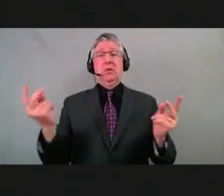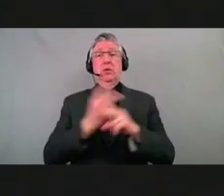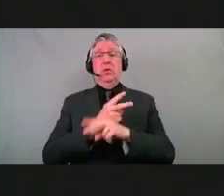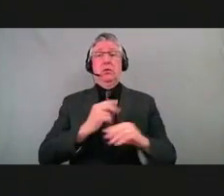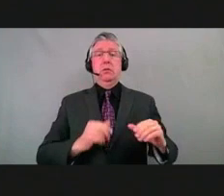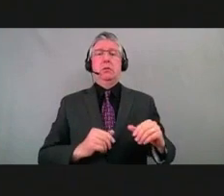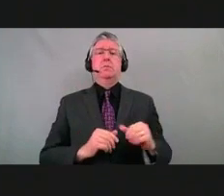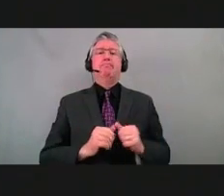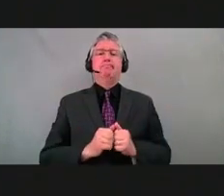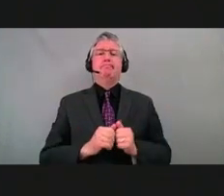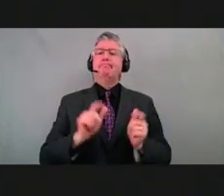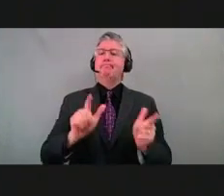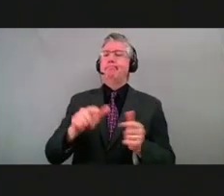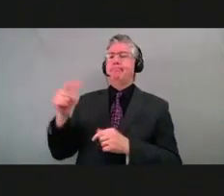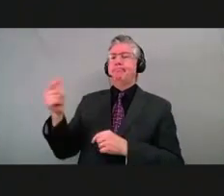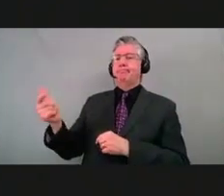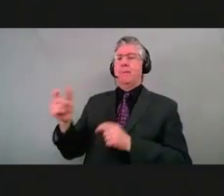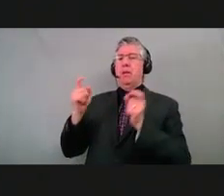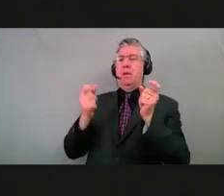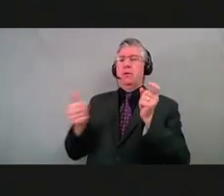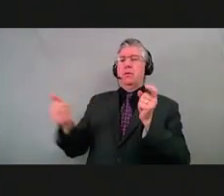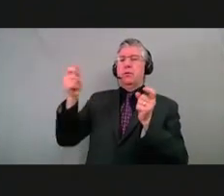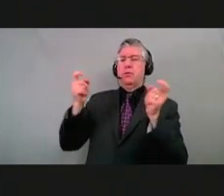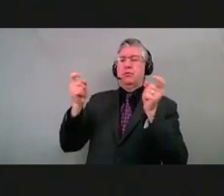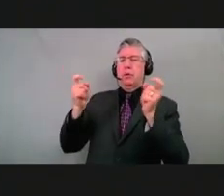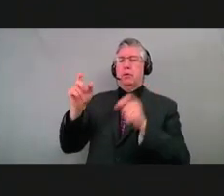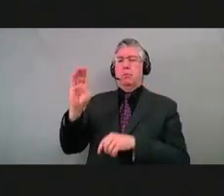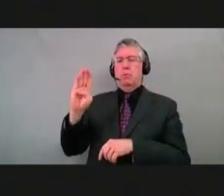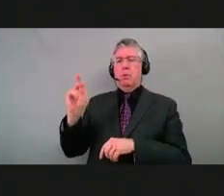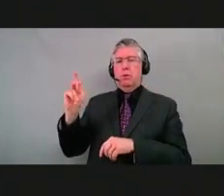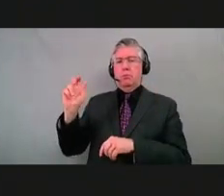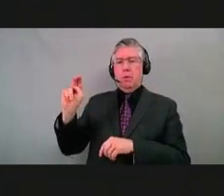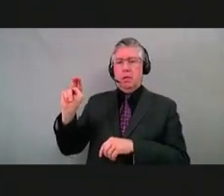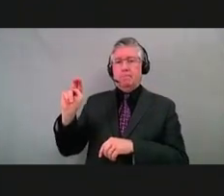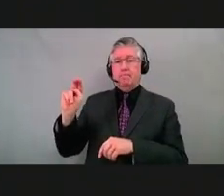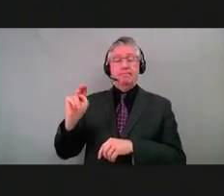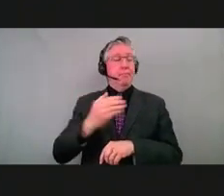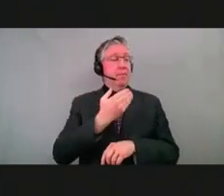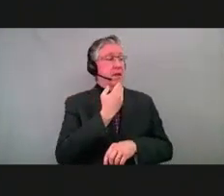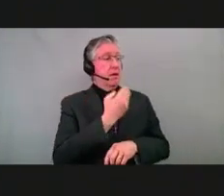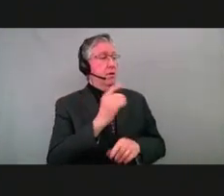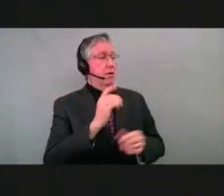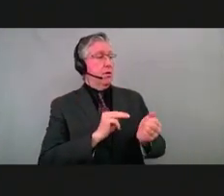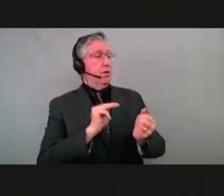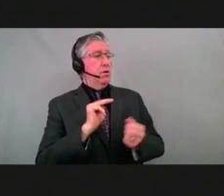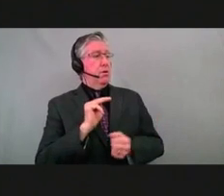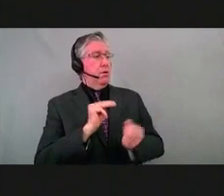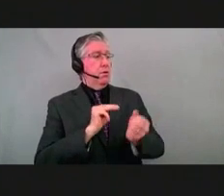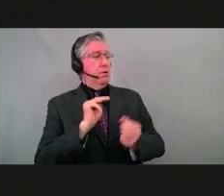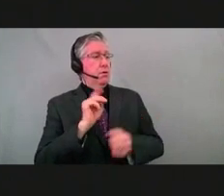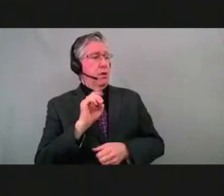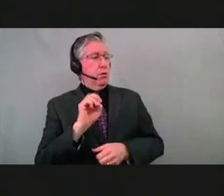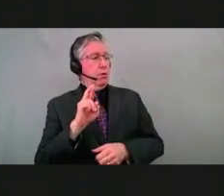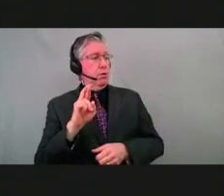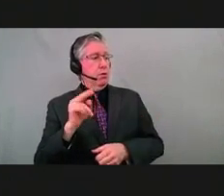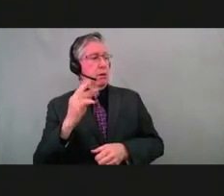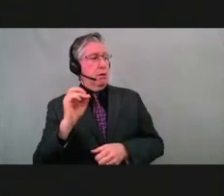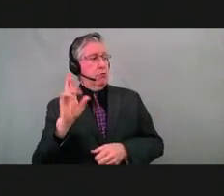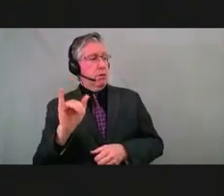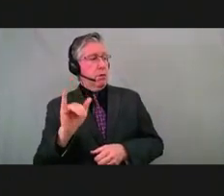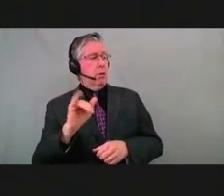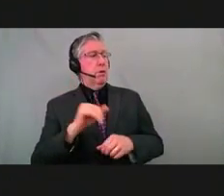Director Bookman. Thank you, Dr. Herlihy. Thanks, everybody, for joining us here this morning for this update.